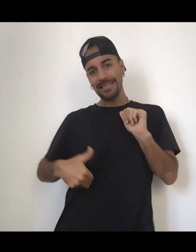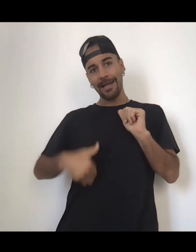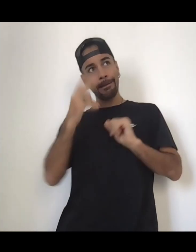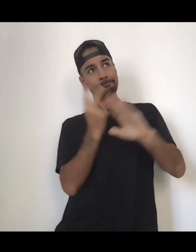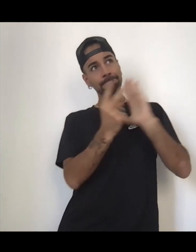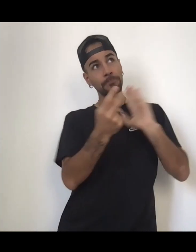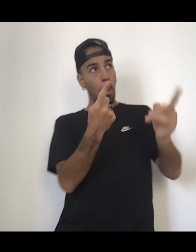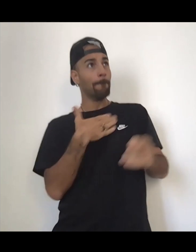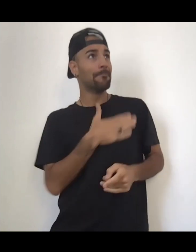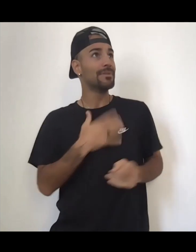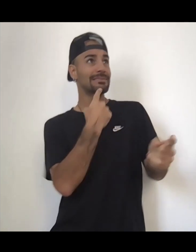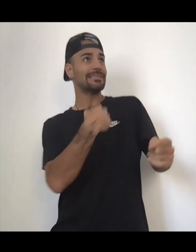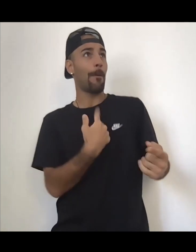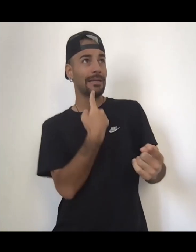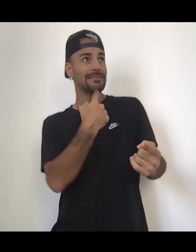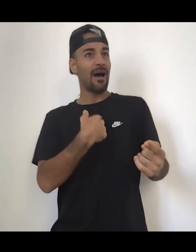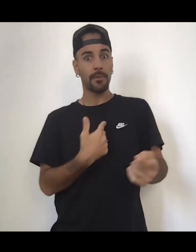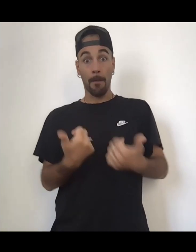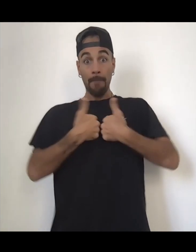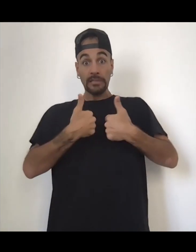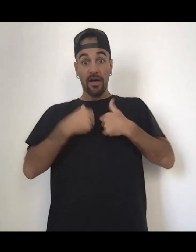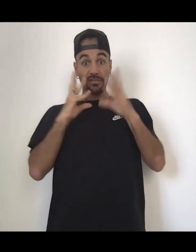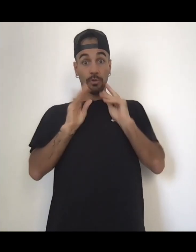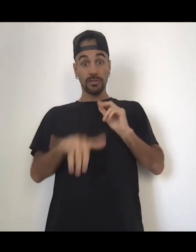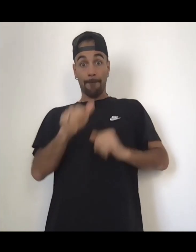guess, self-trust, I guess, or self-sense of self,